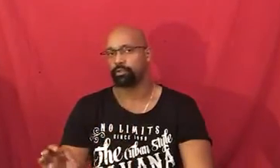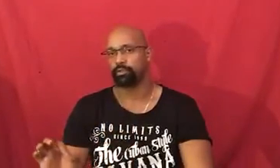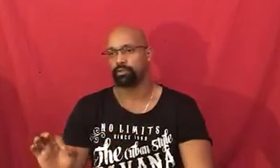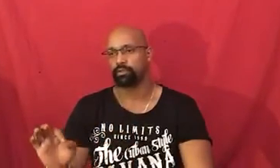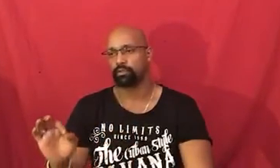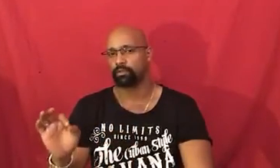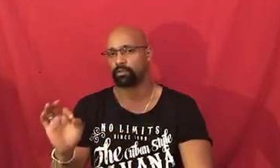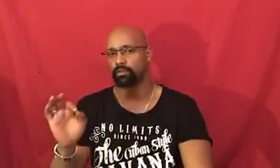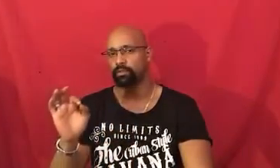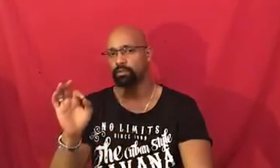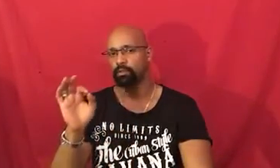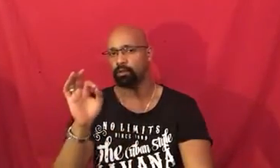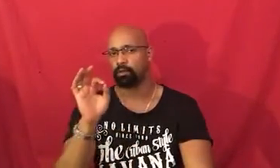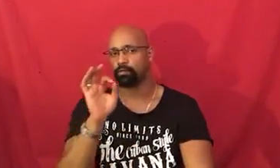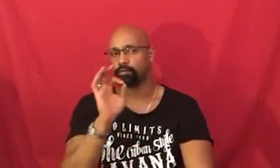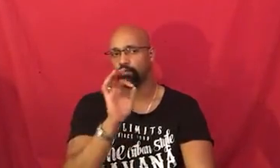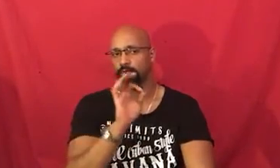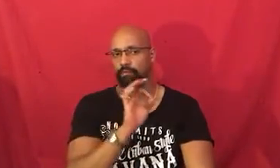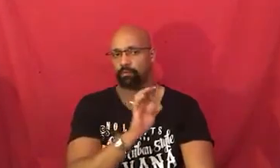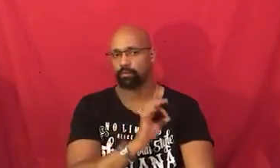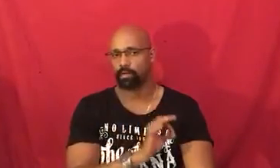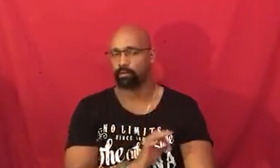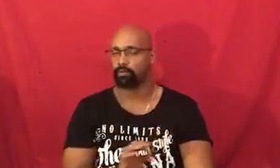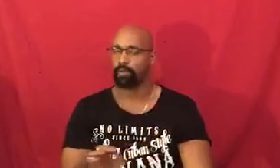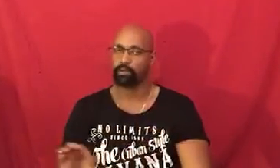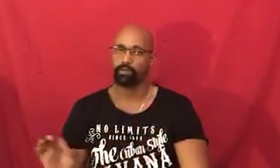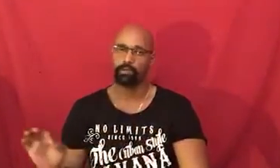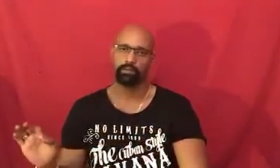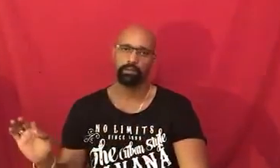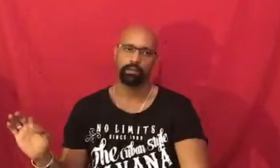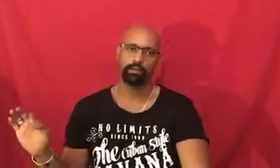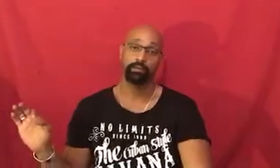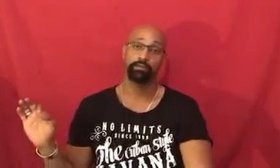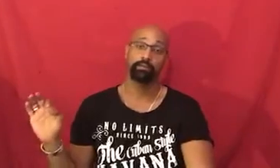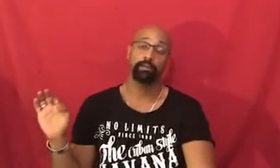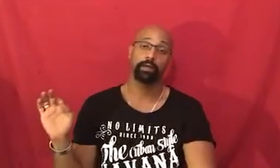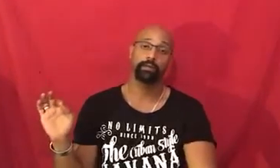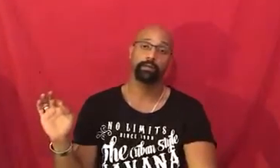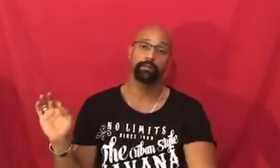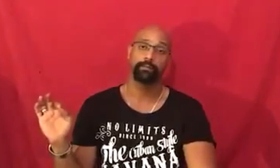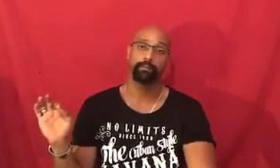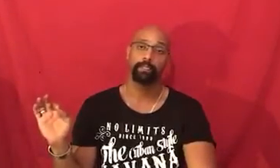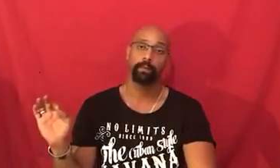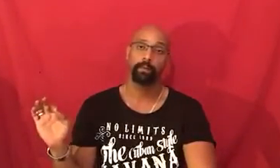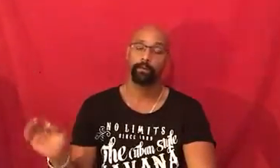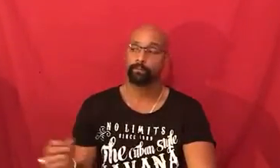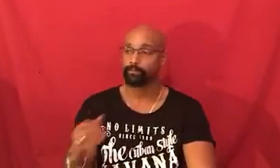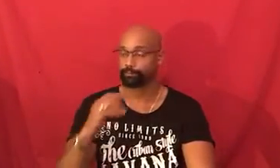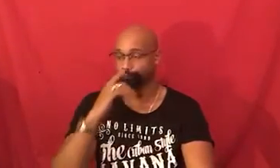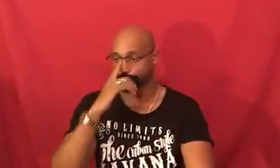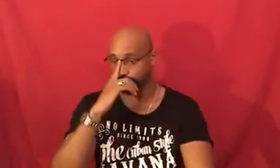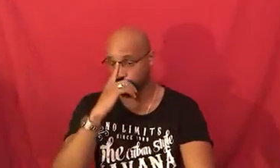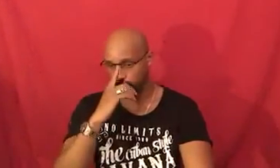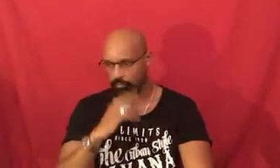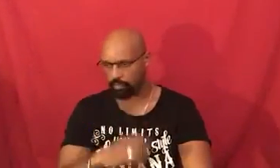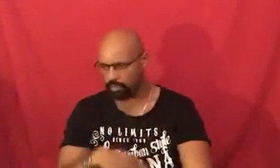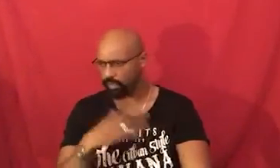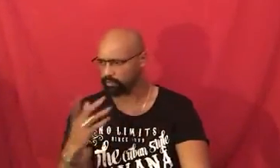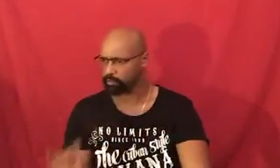of unbounded and infinite mind okay yeah it's